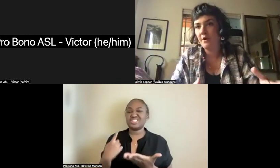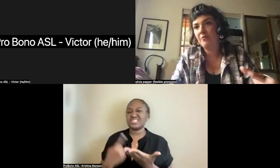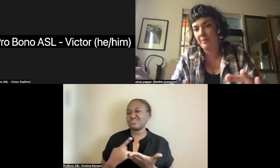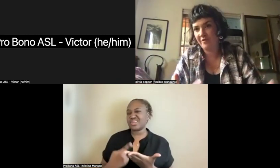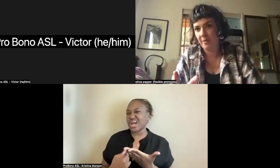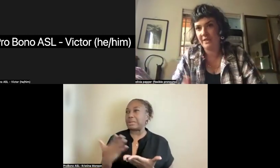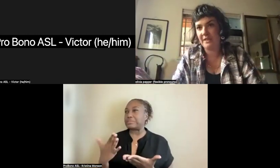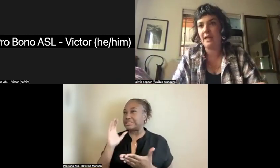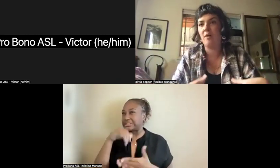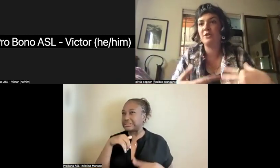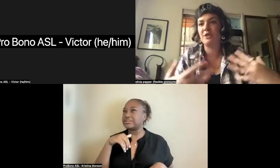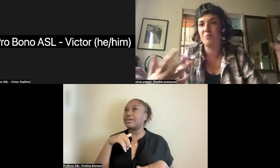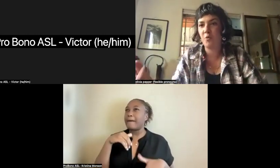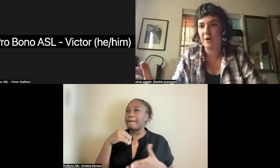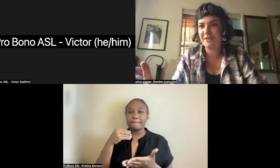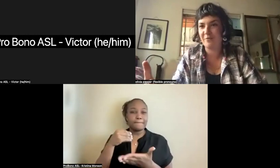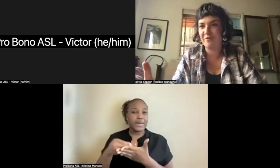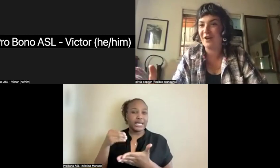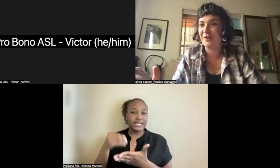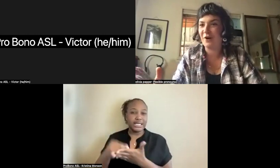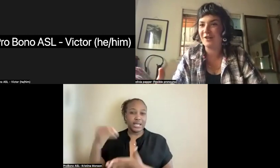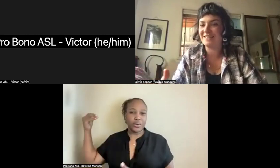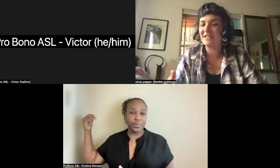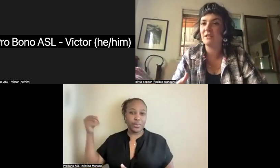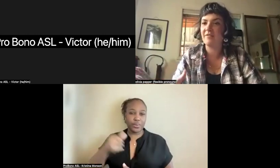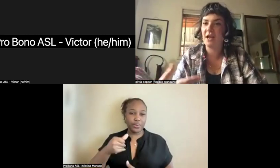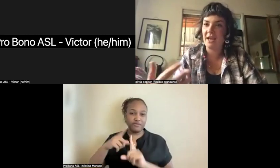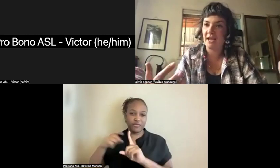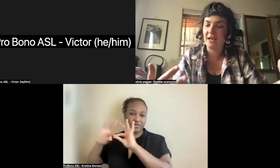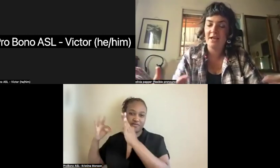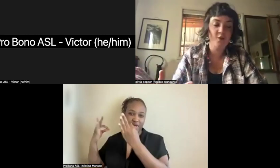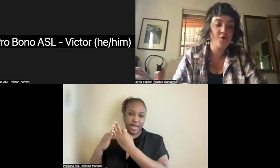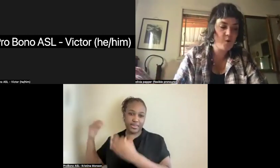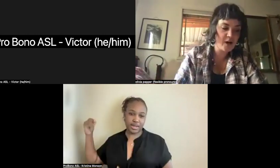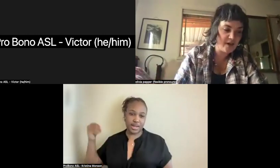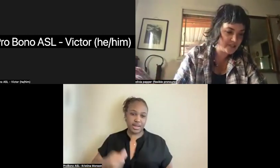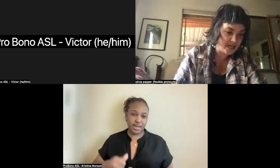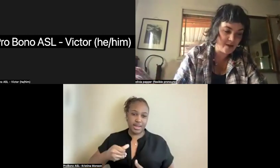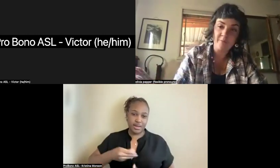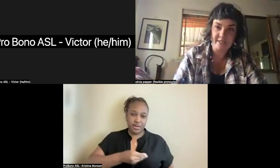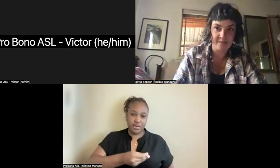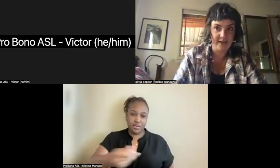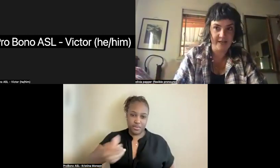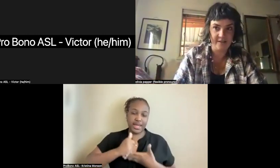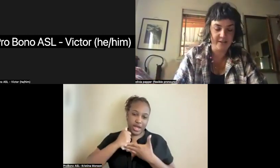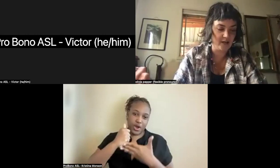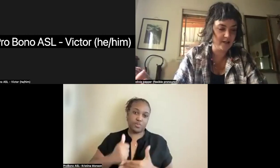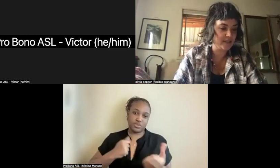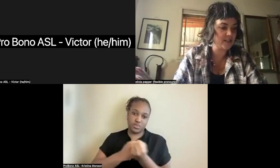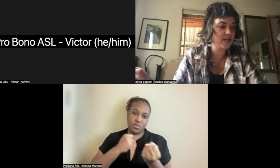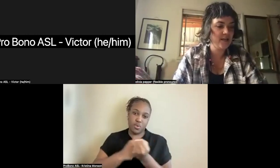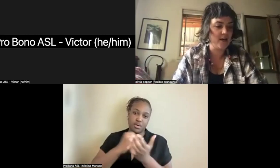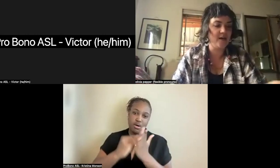from the family that helped to support some of the other artists living in New York at the time and participating in the